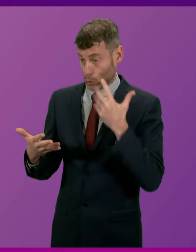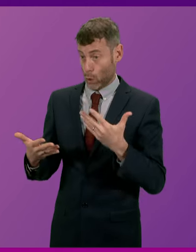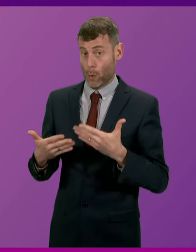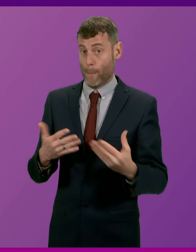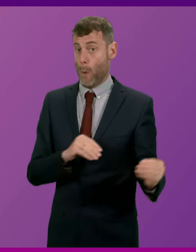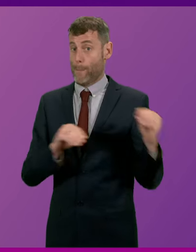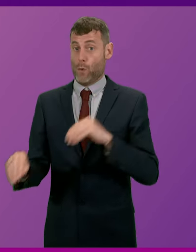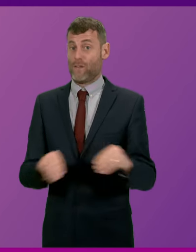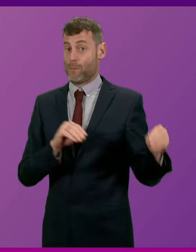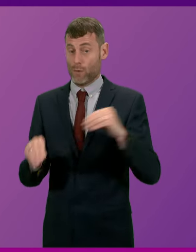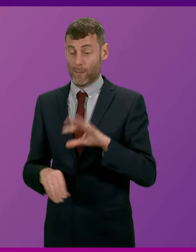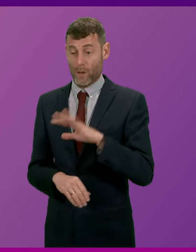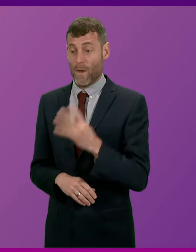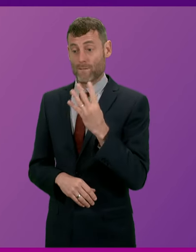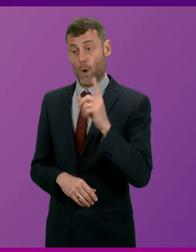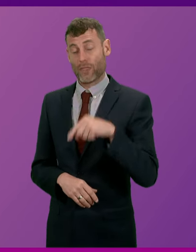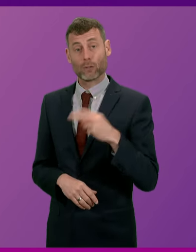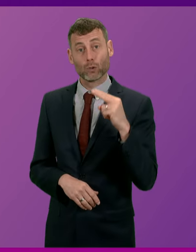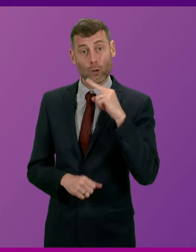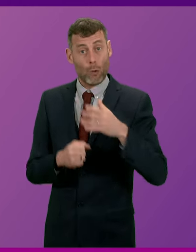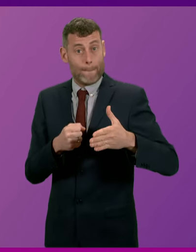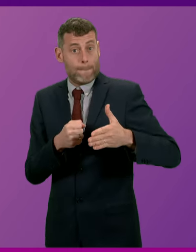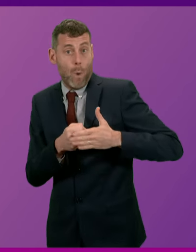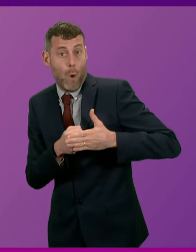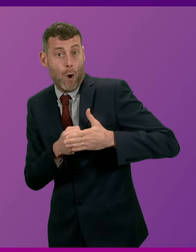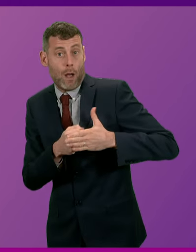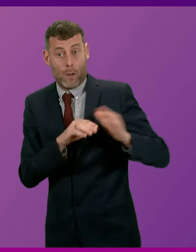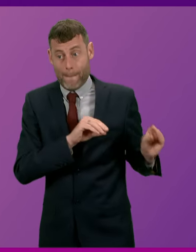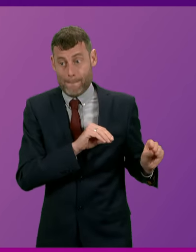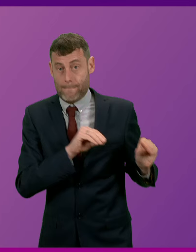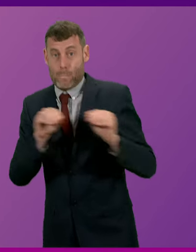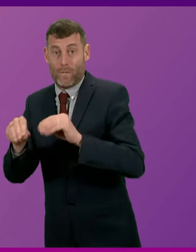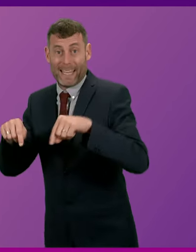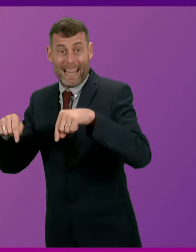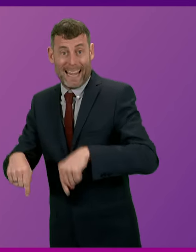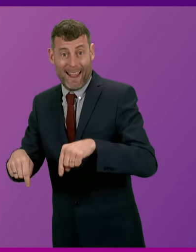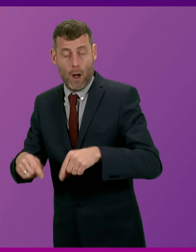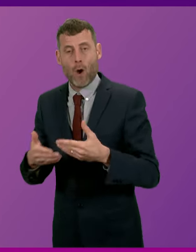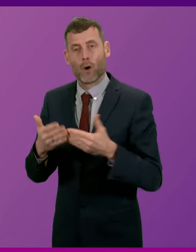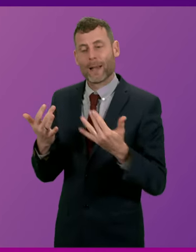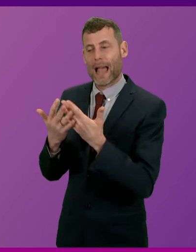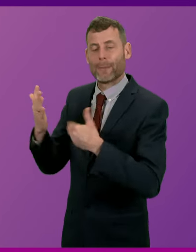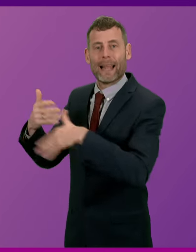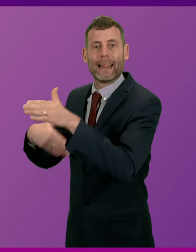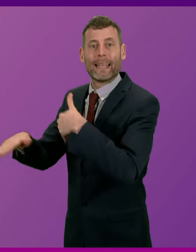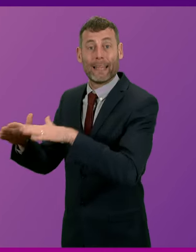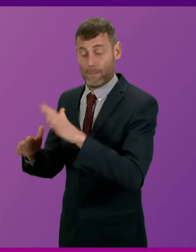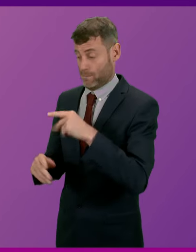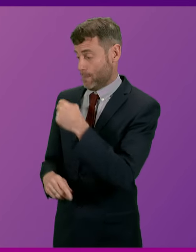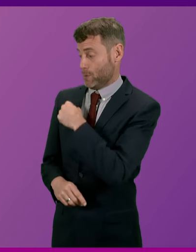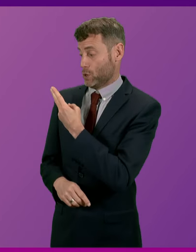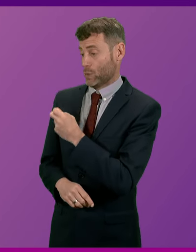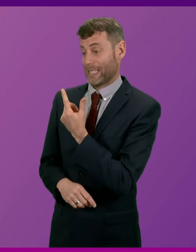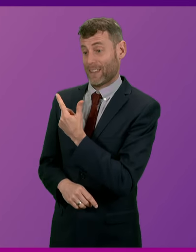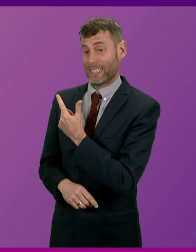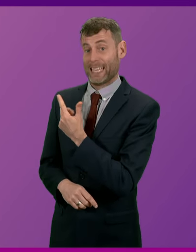of 4,200 more taxpayers coming to Scotland from the rest of the UK than left since 2017-18. In